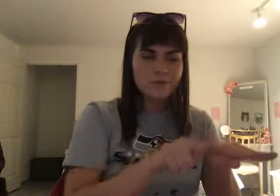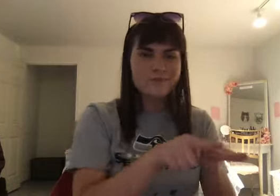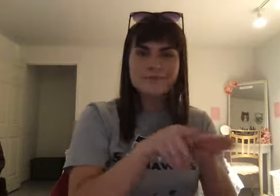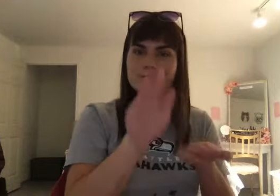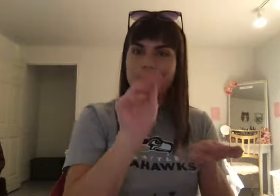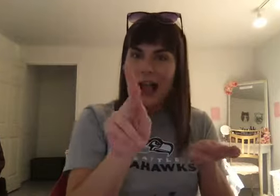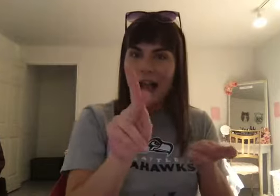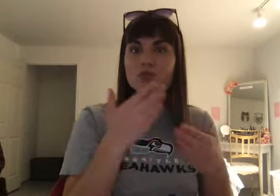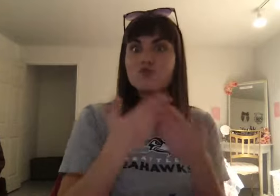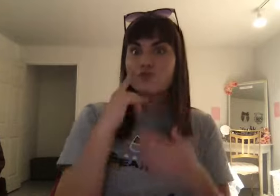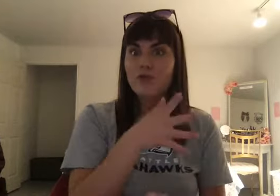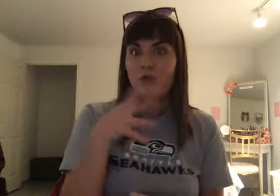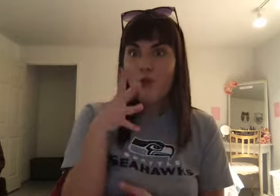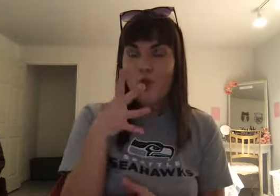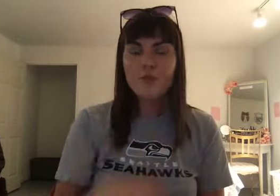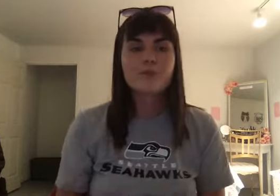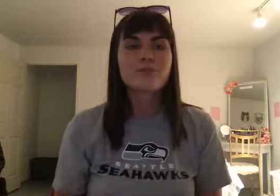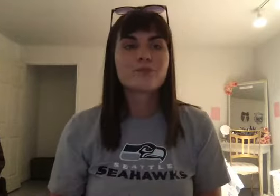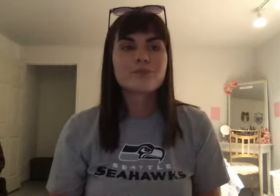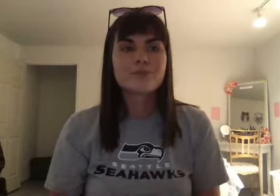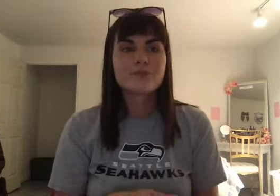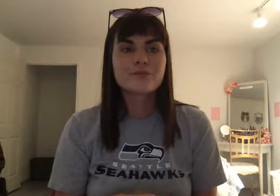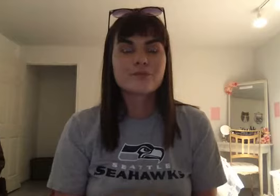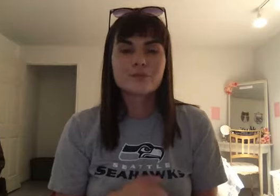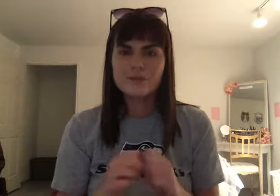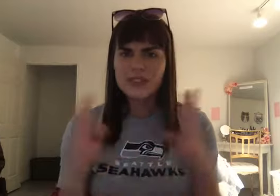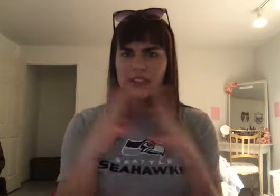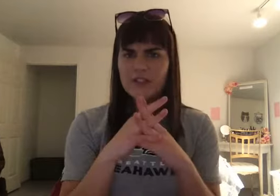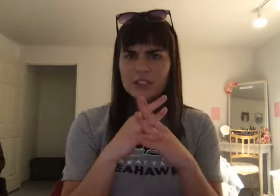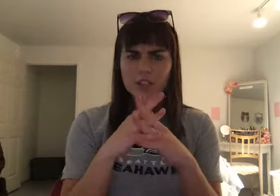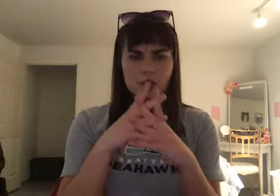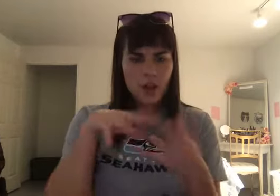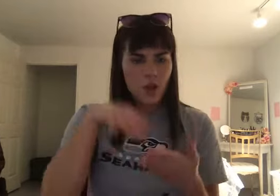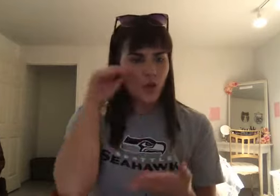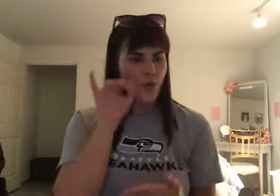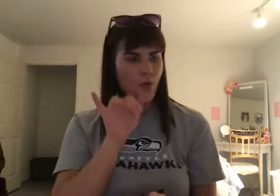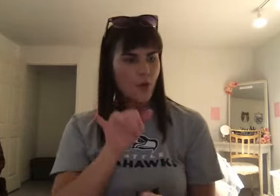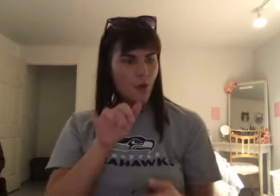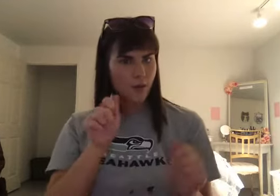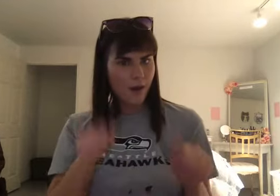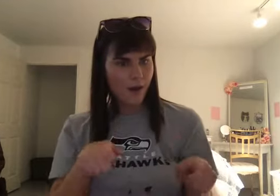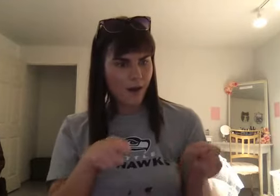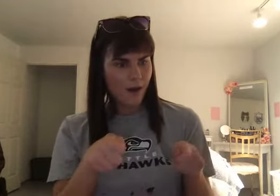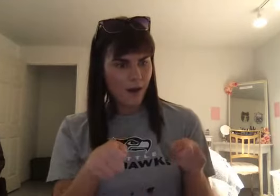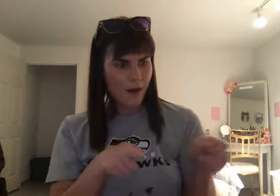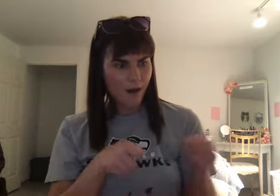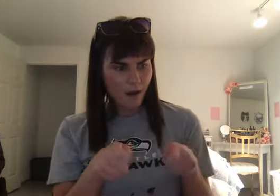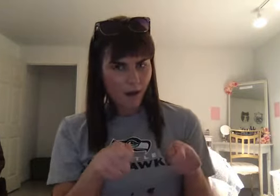for farming. Now, when civilizations learn to control this, because the Tigris and Euphrates were very unpredictable